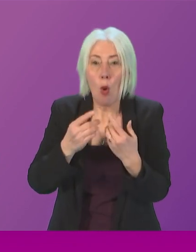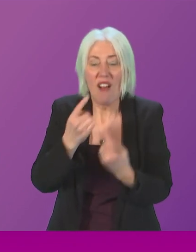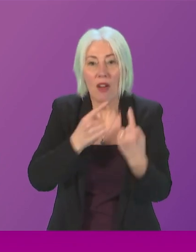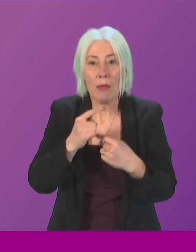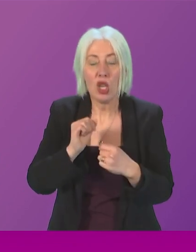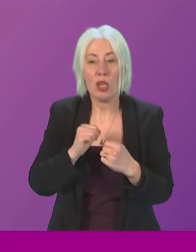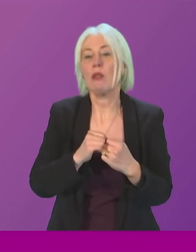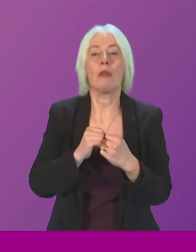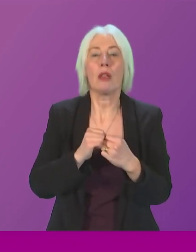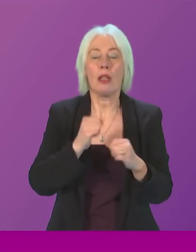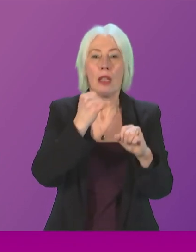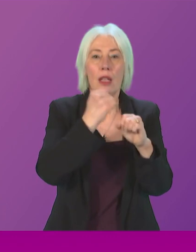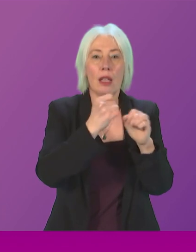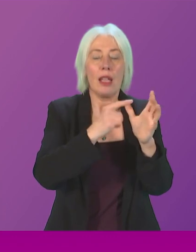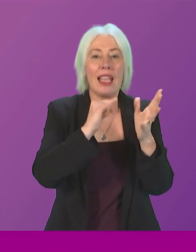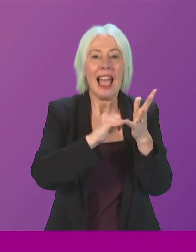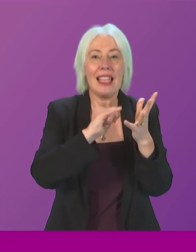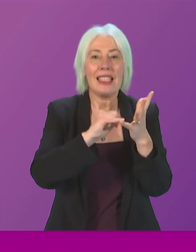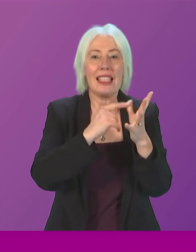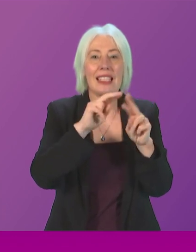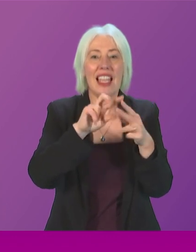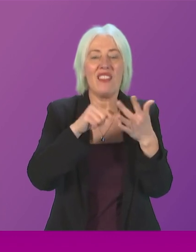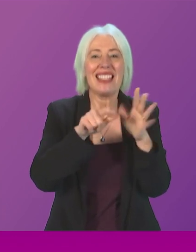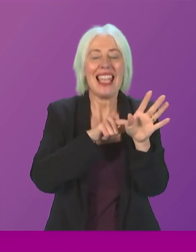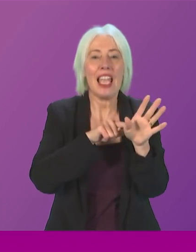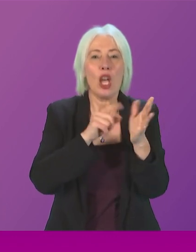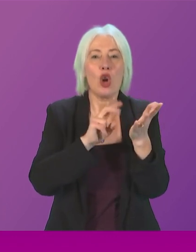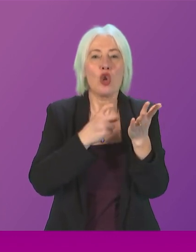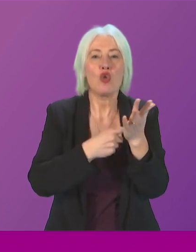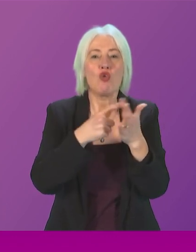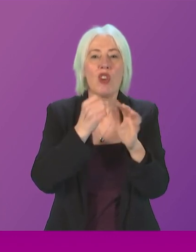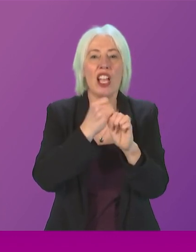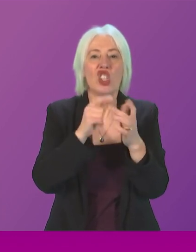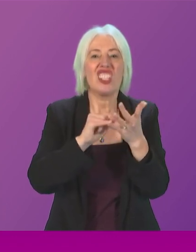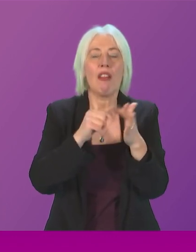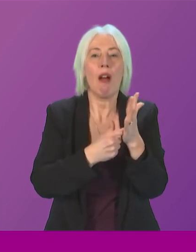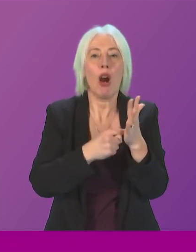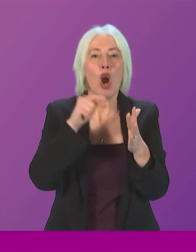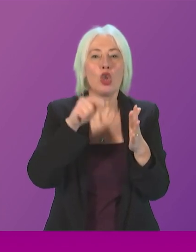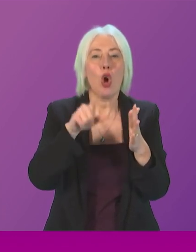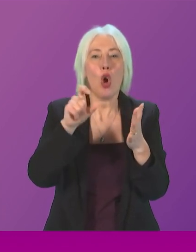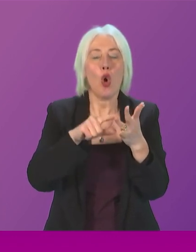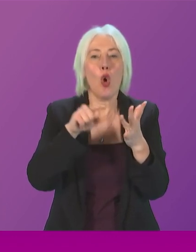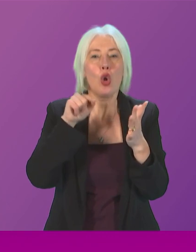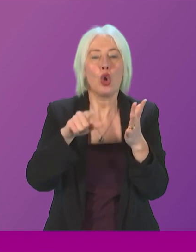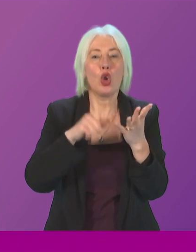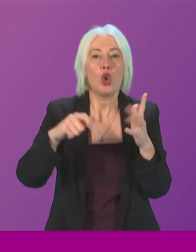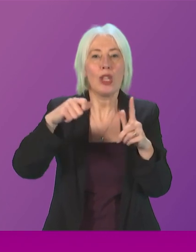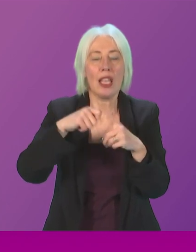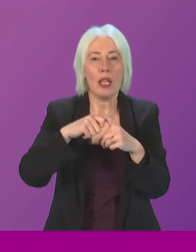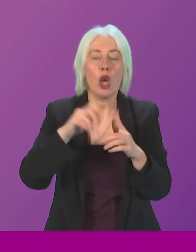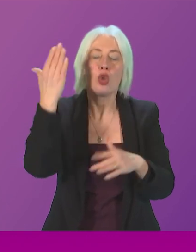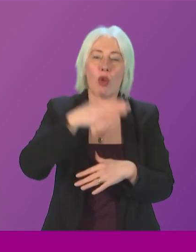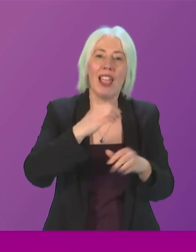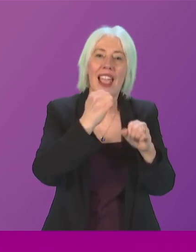all one word gas safety register dot co dot uk sorry I will say that again gas safe